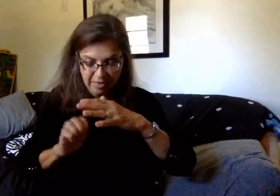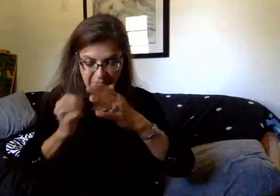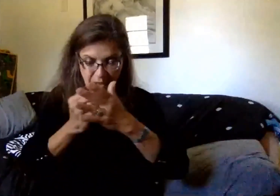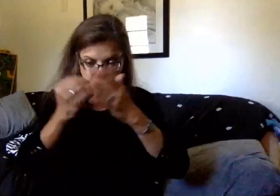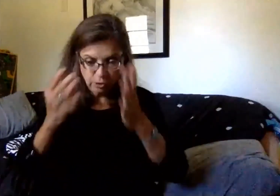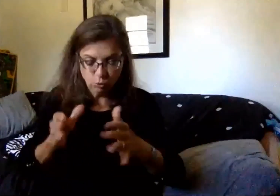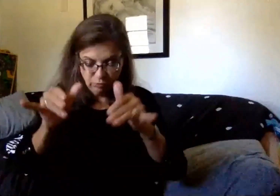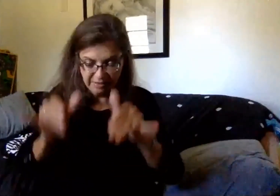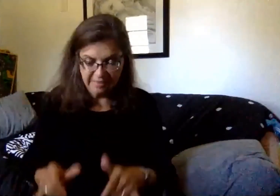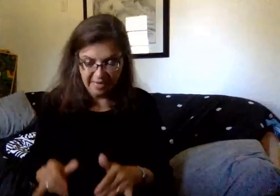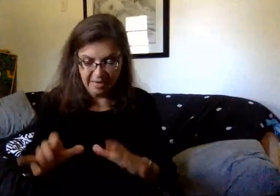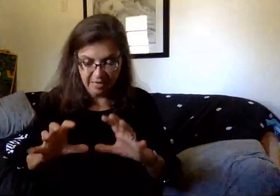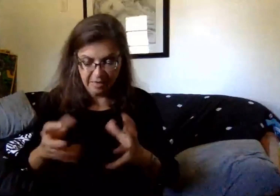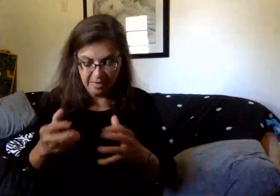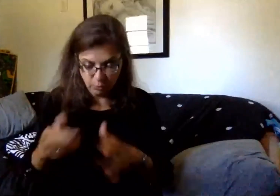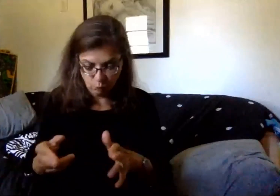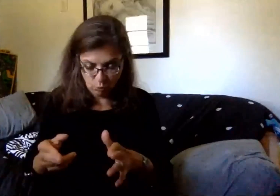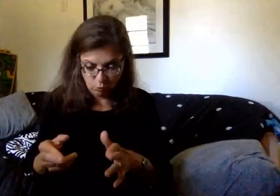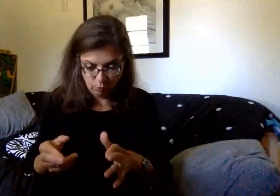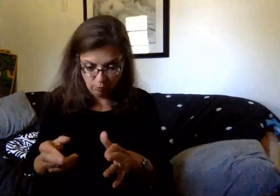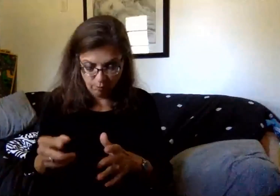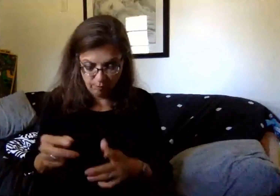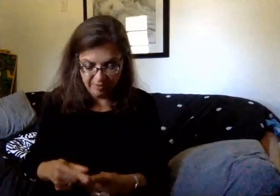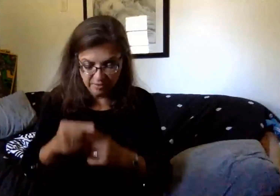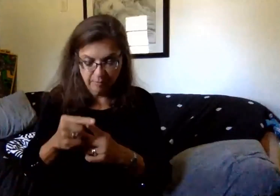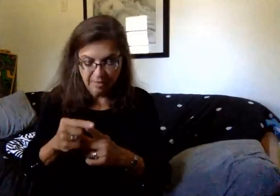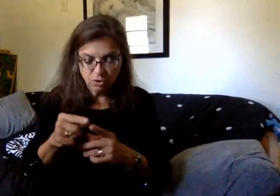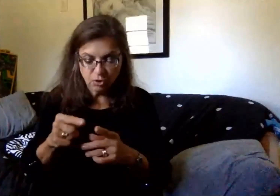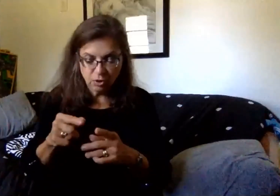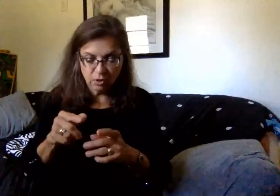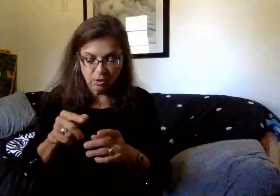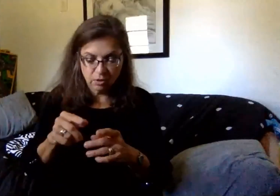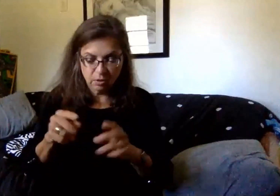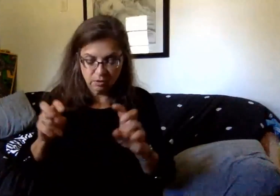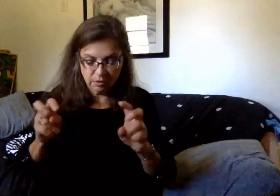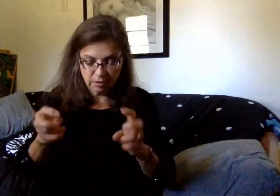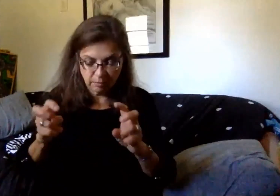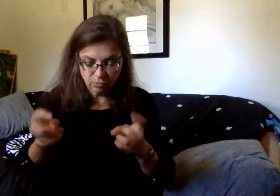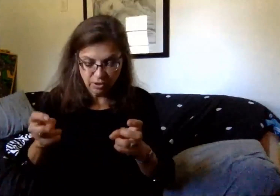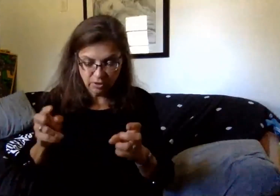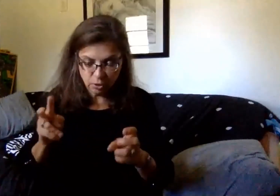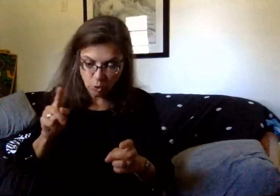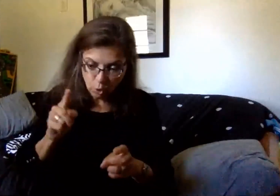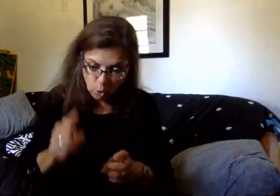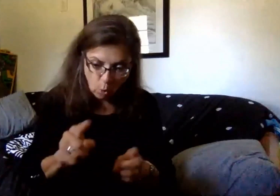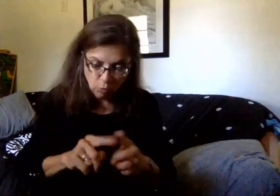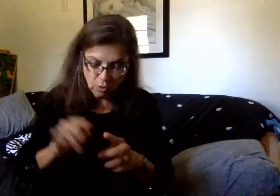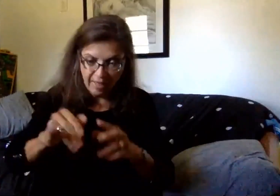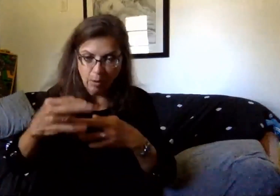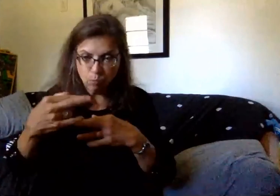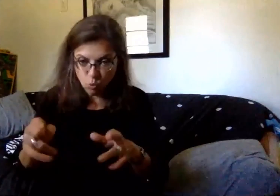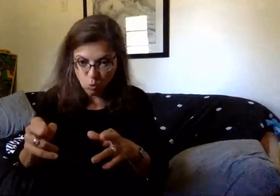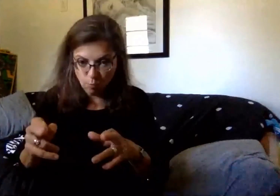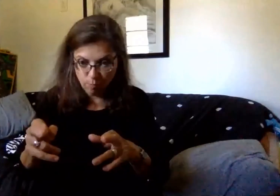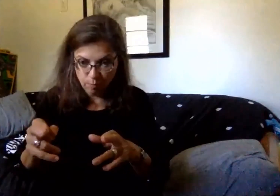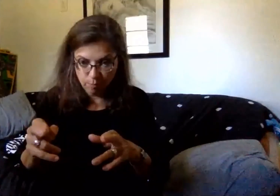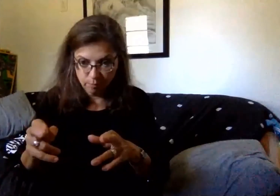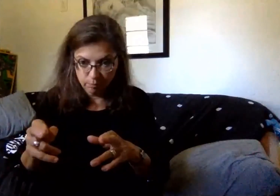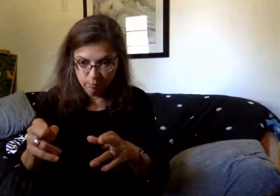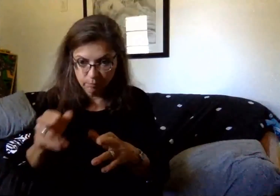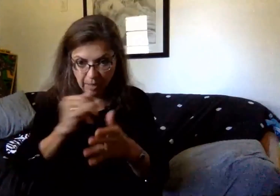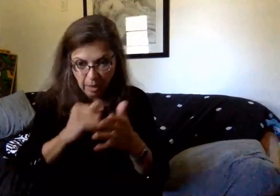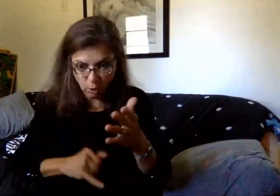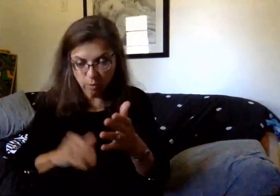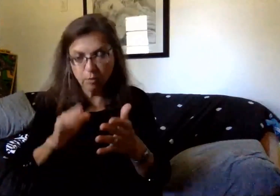remain in their classroom and their special area teachers will report to that room and provide art, music, etc.